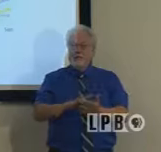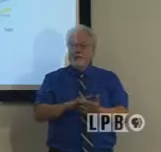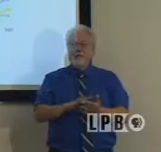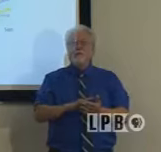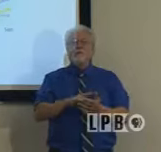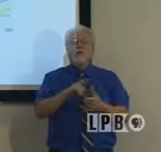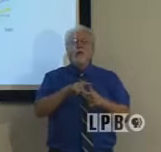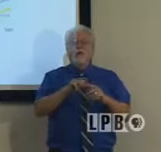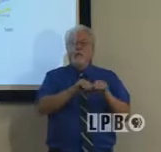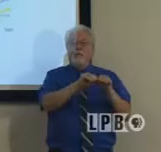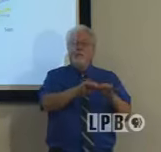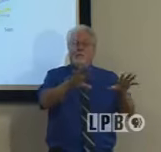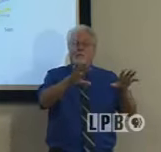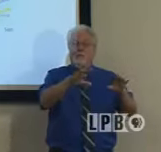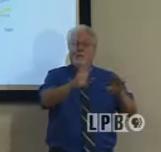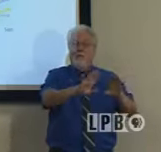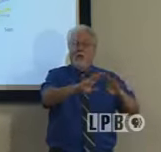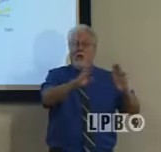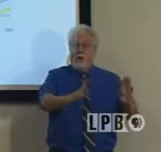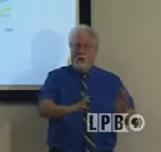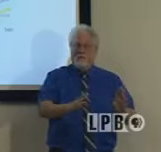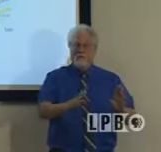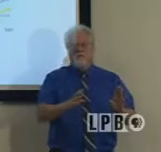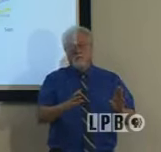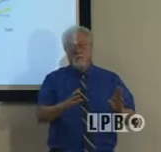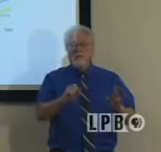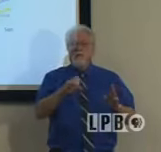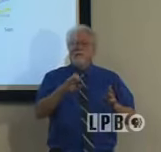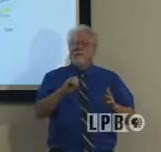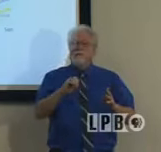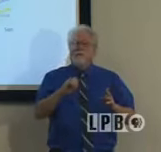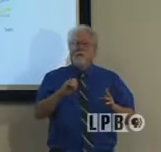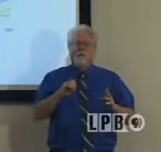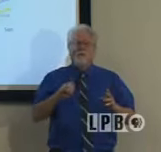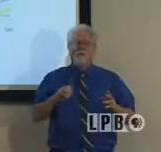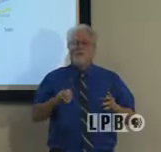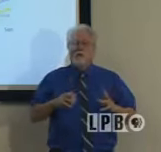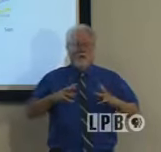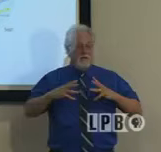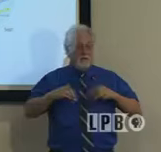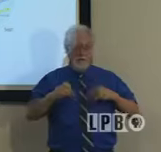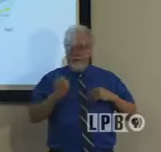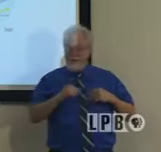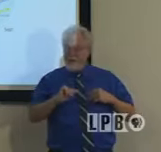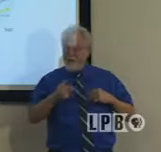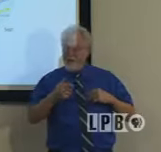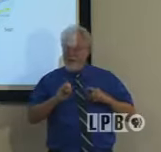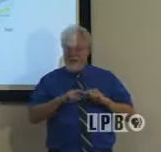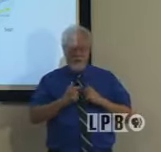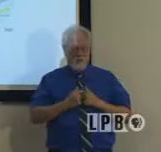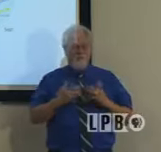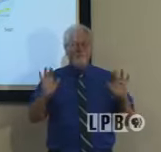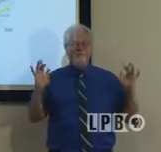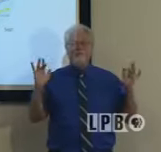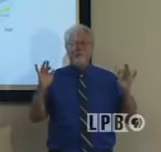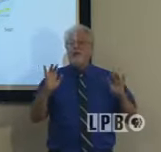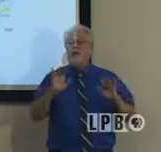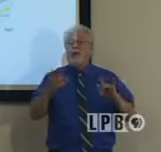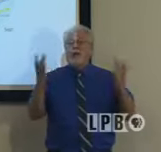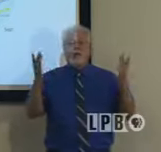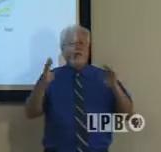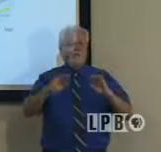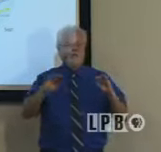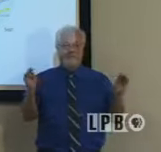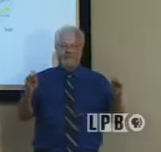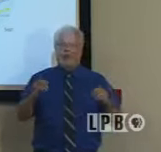infections in the households that those children are returning to. So we don't take any age groups increase lightly. So that's something we're going to be watching